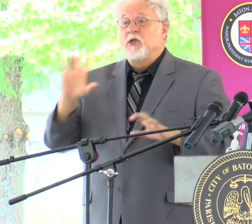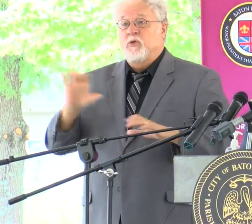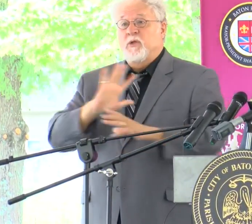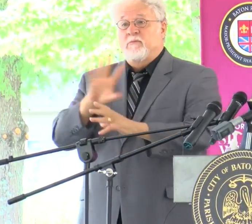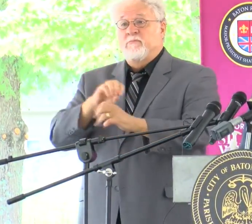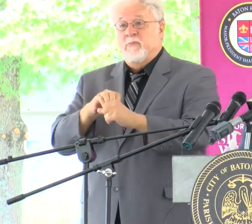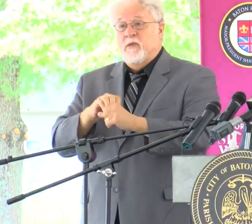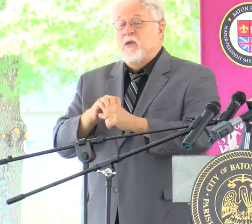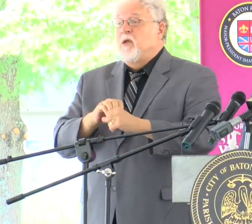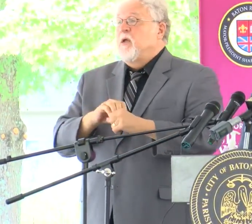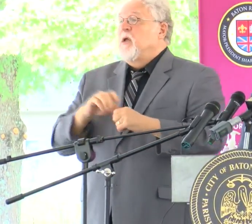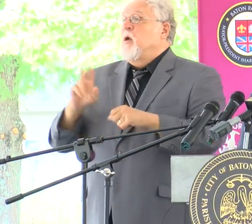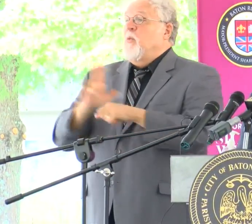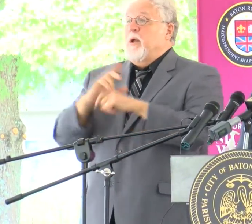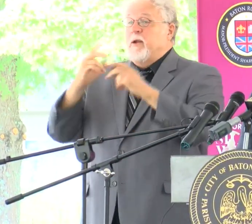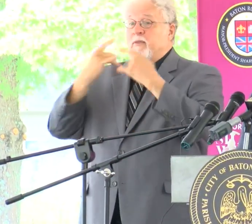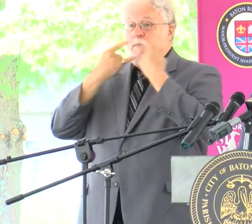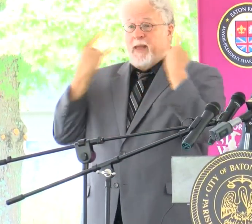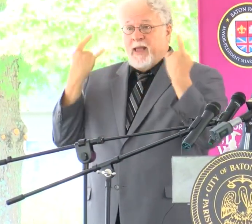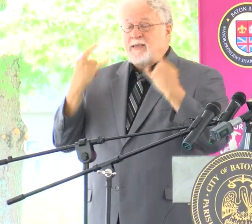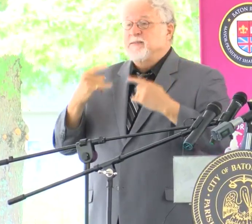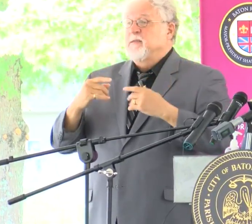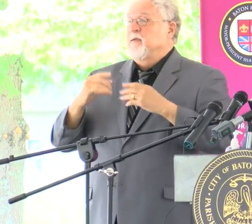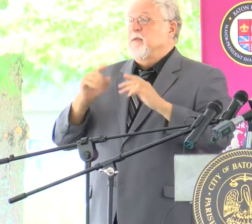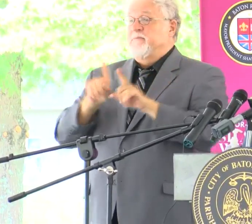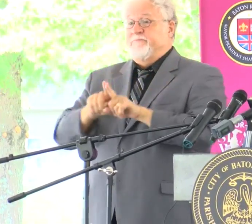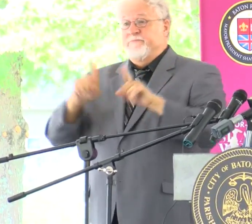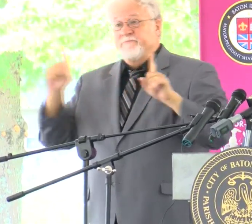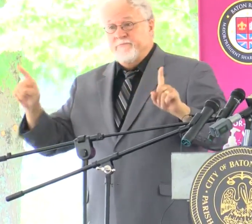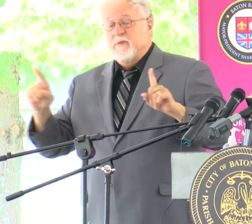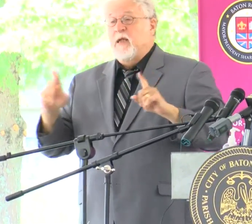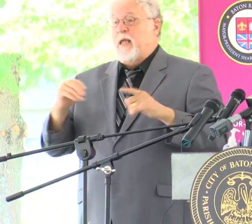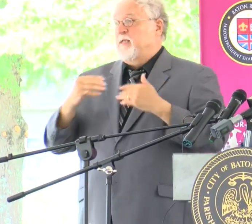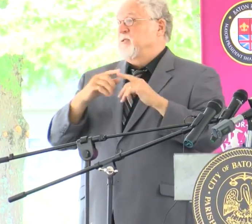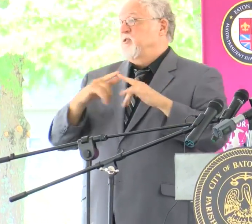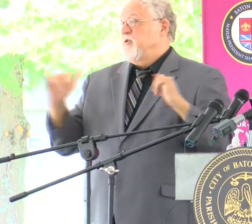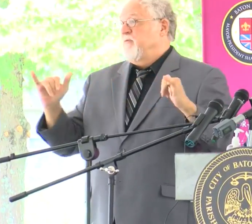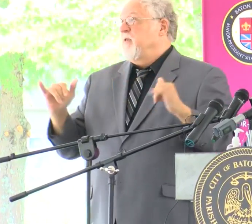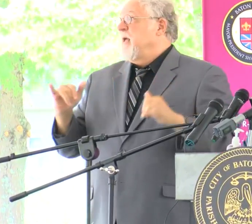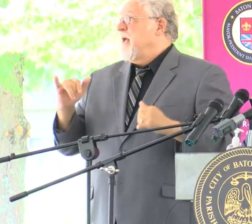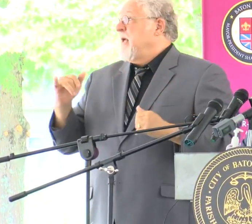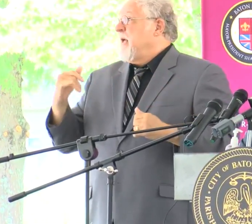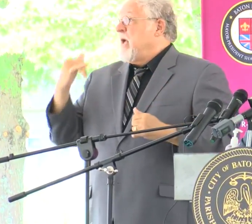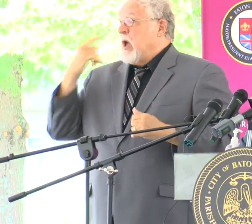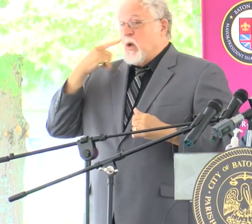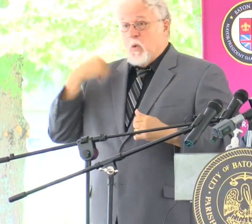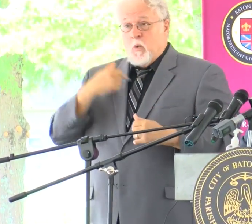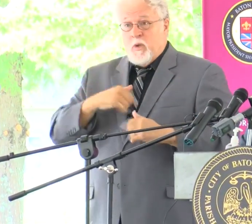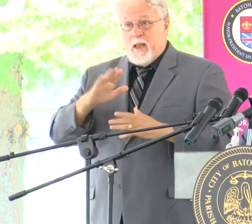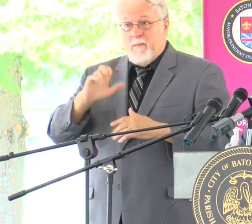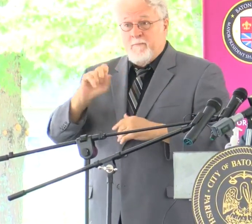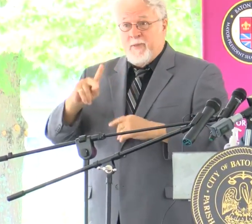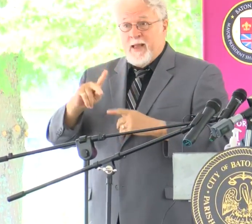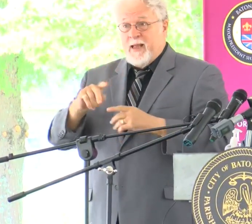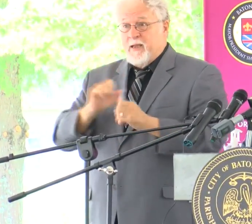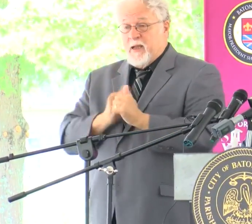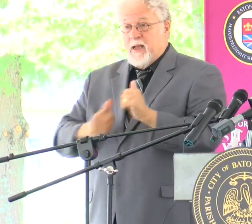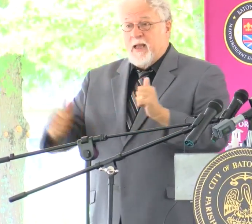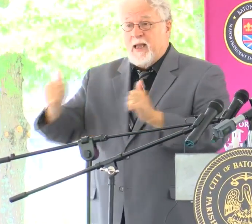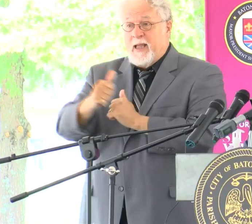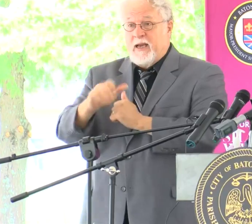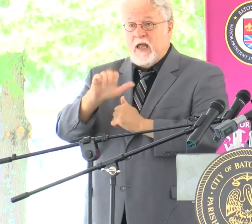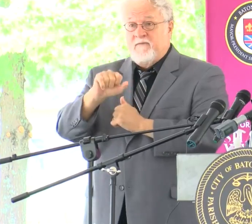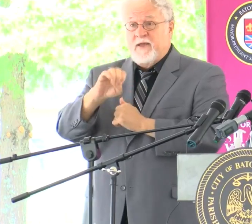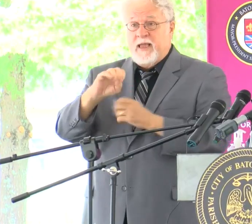part when it comes to wearing the mask, fiscal distancing, and so forth. If we are going to get back on top of the case numbers,